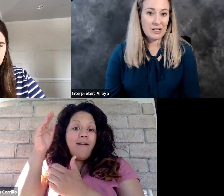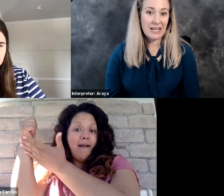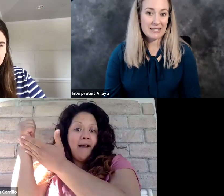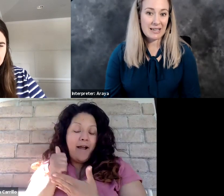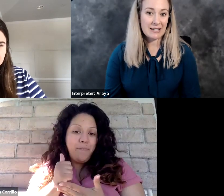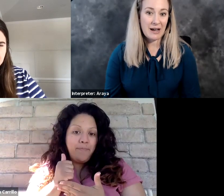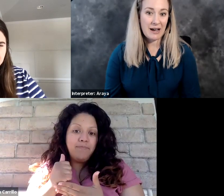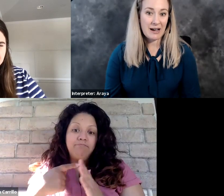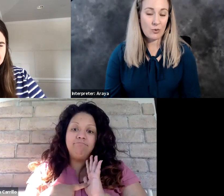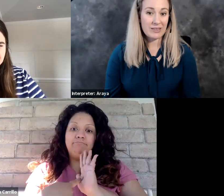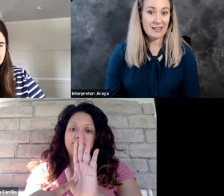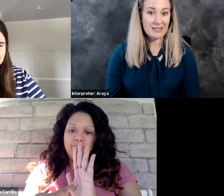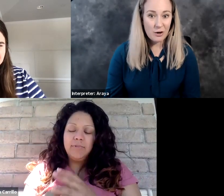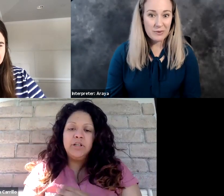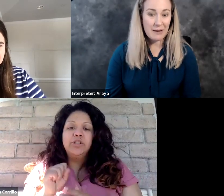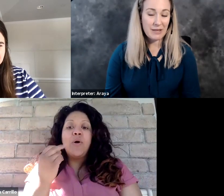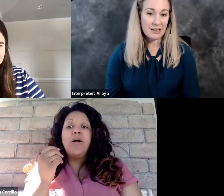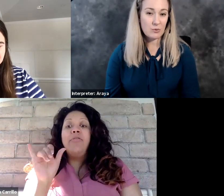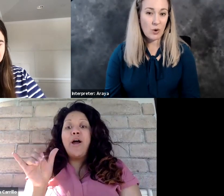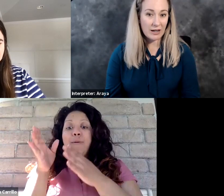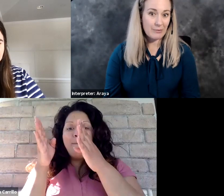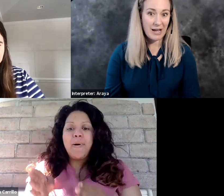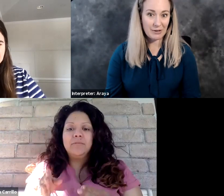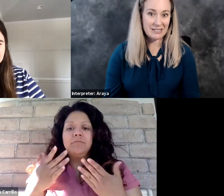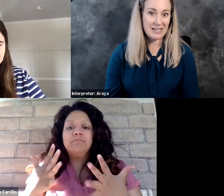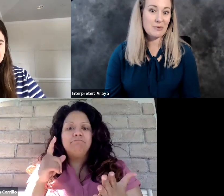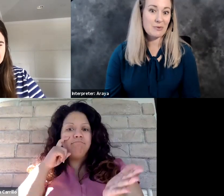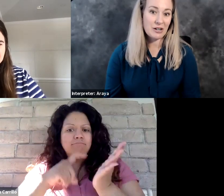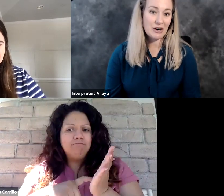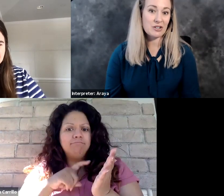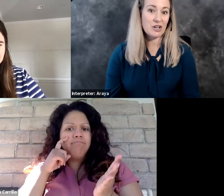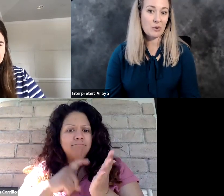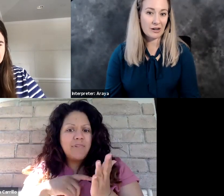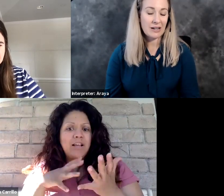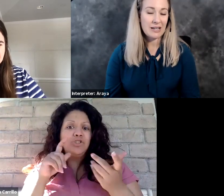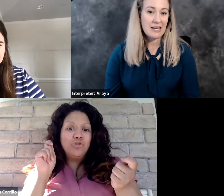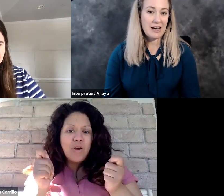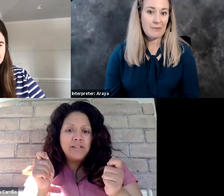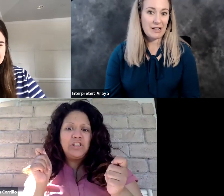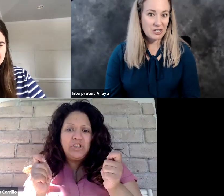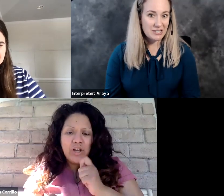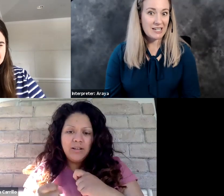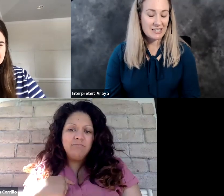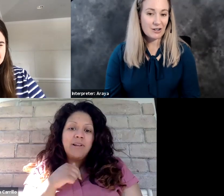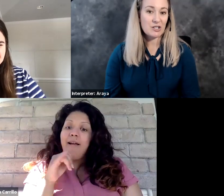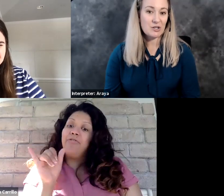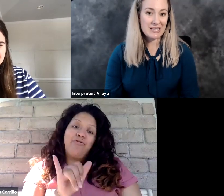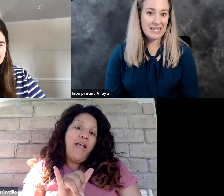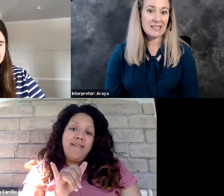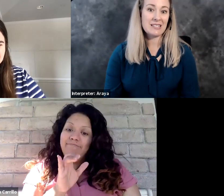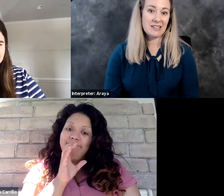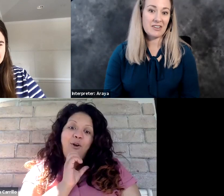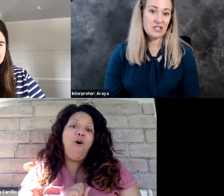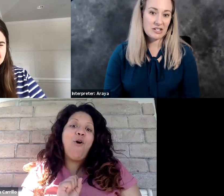I realized like, uh, with God's help that I'm like a walking Bible, a testimony to her, to show her. Um, and she's did start to